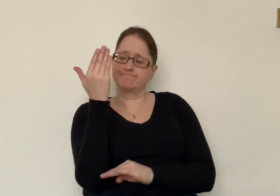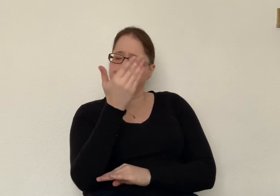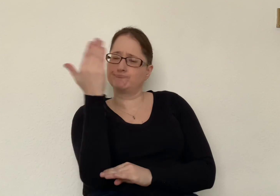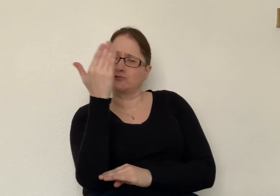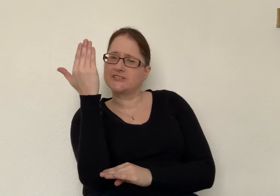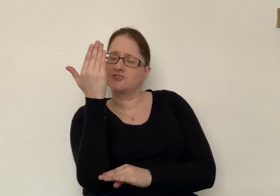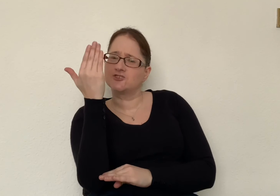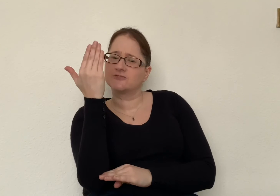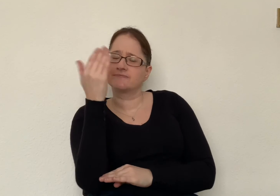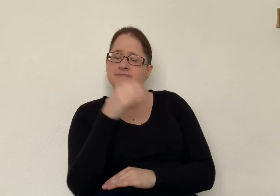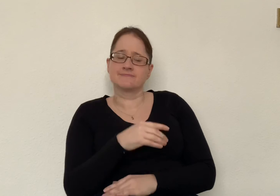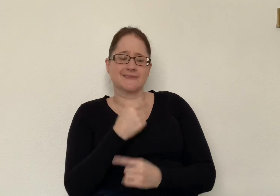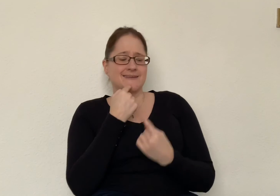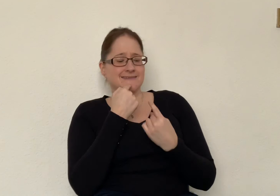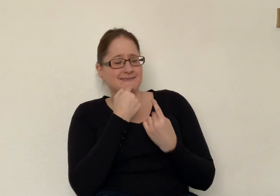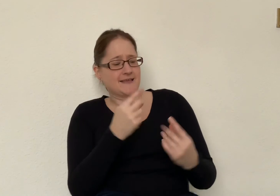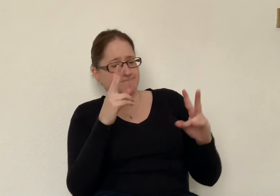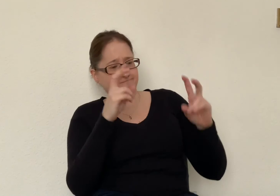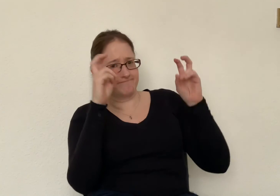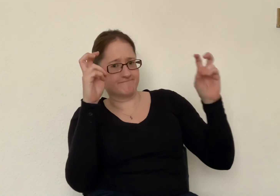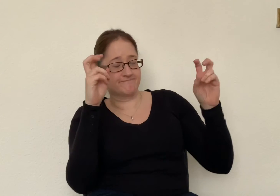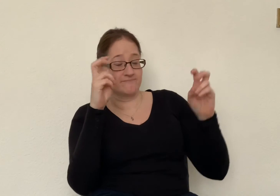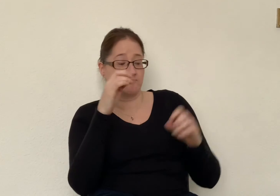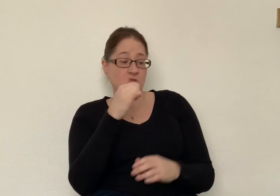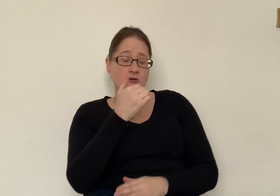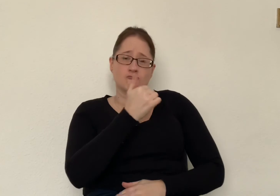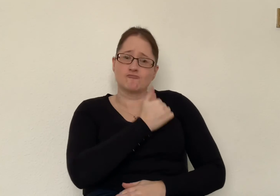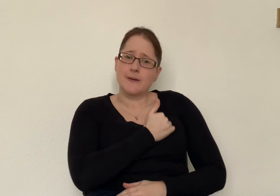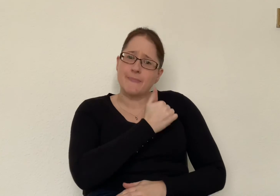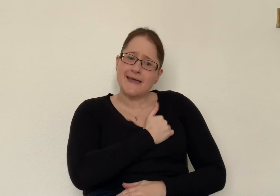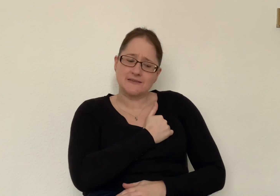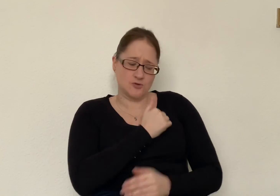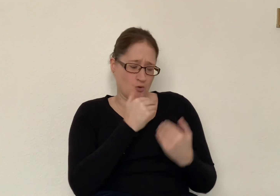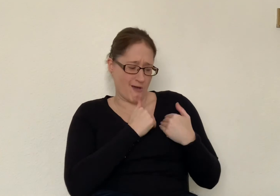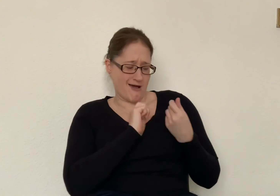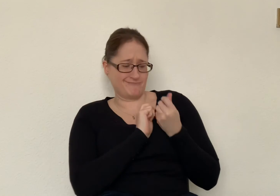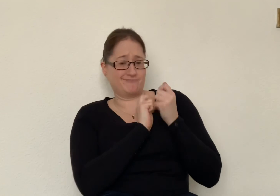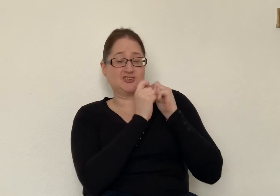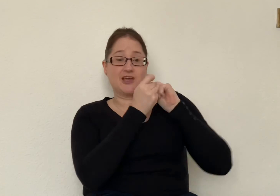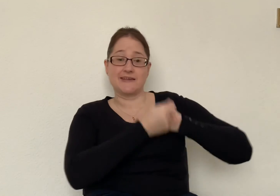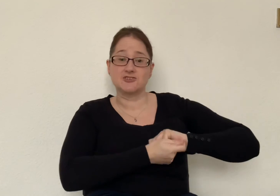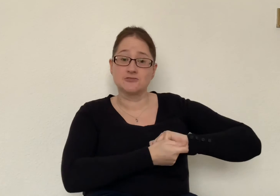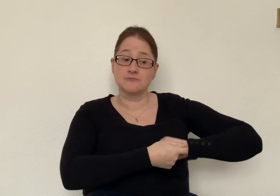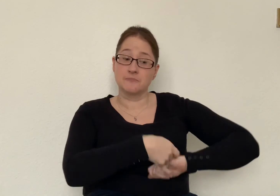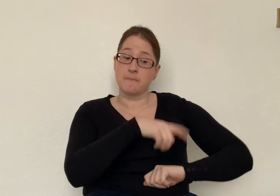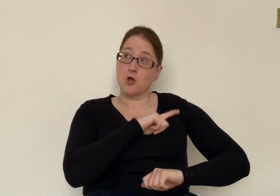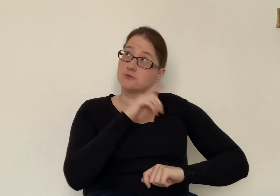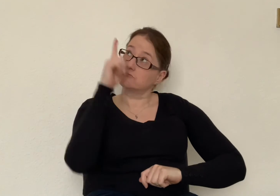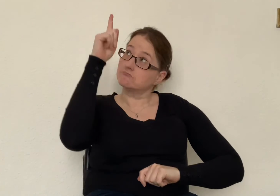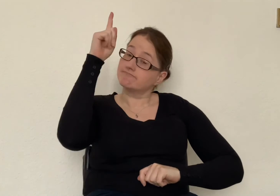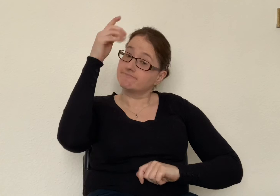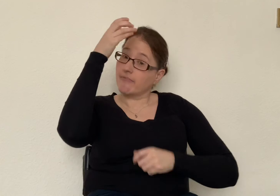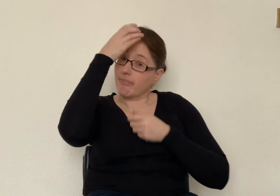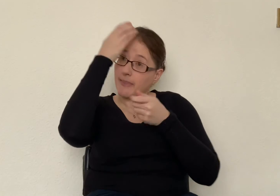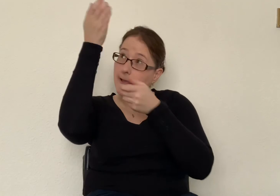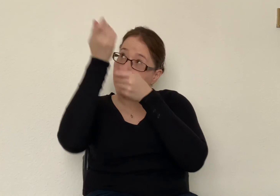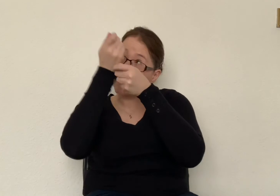and he said repent change your hearts because the Kingdom of Heaven is very near